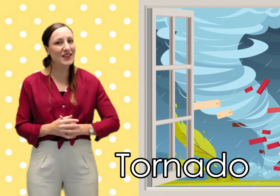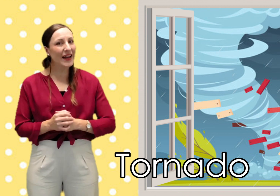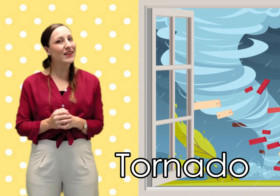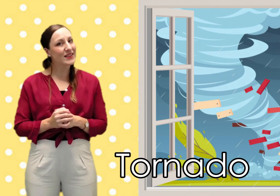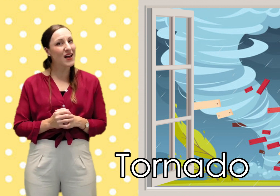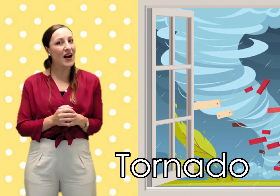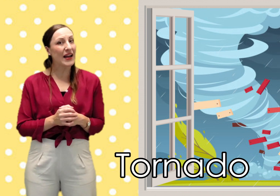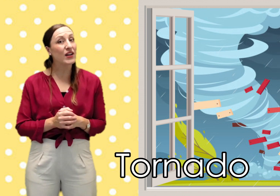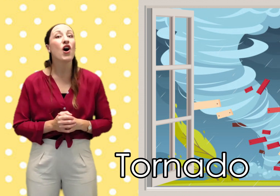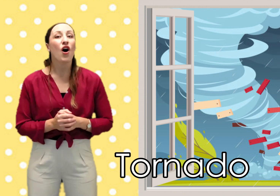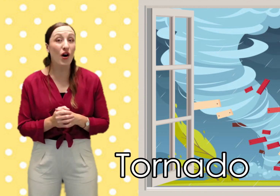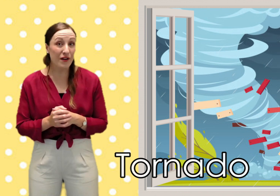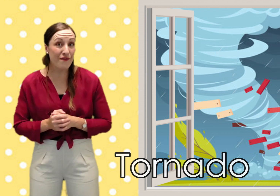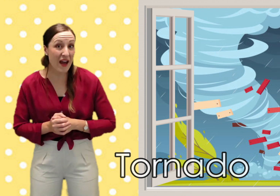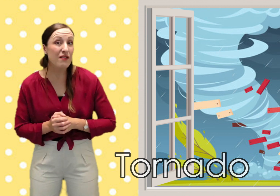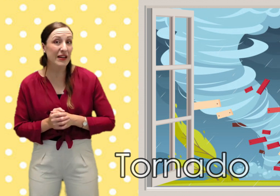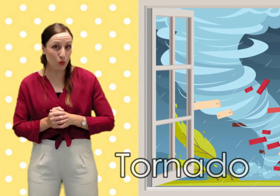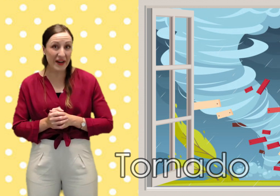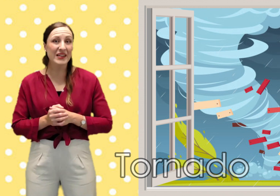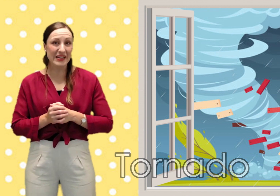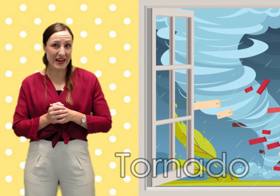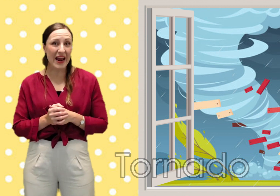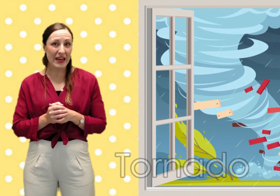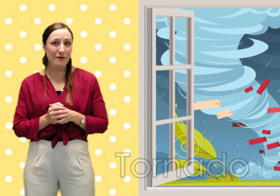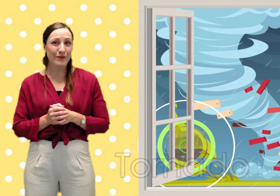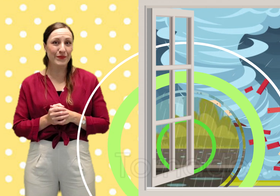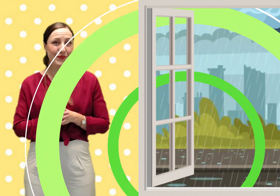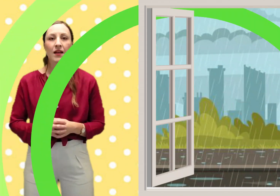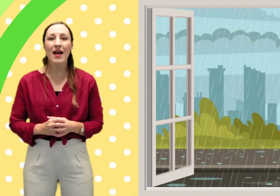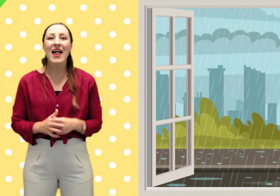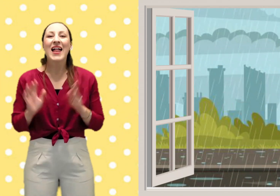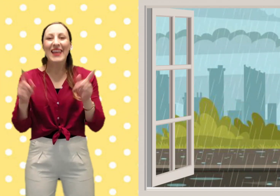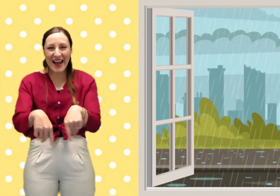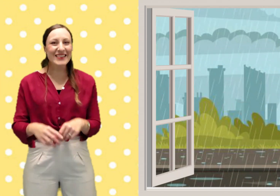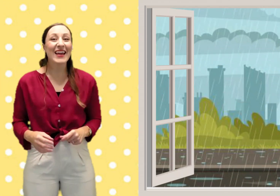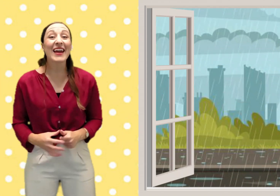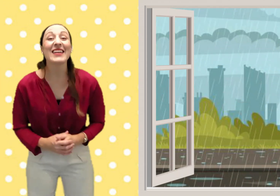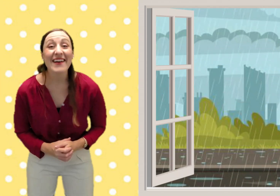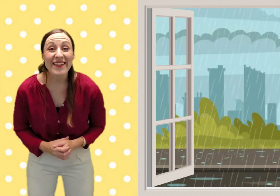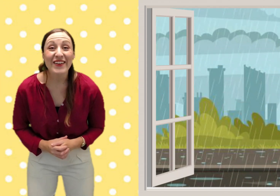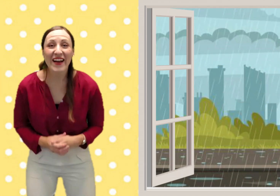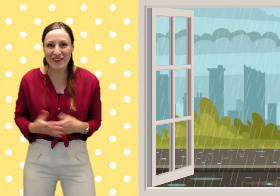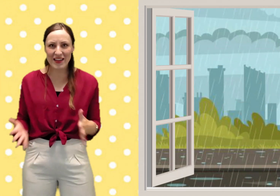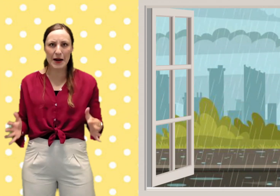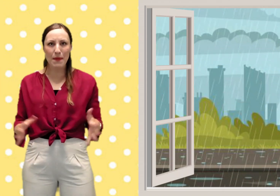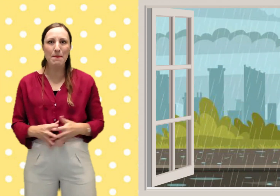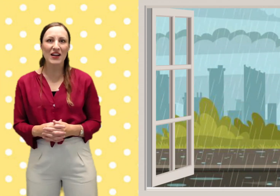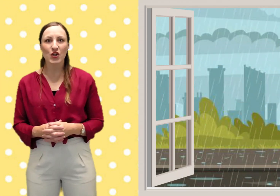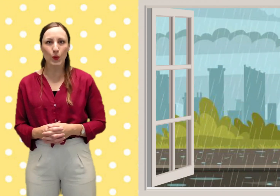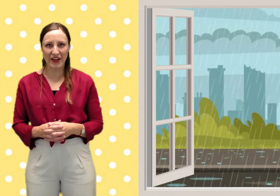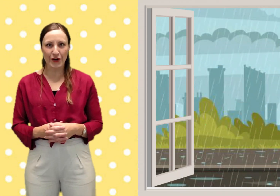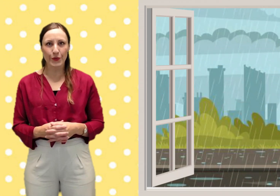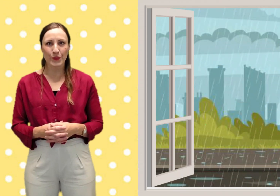stay inside on a very windy day let's take another look outside my magic window